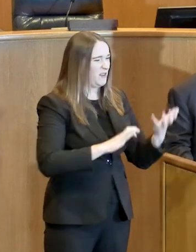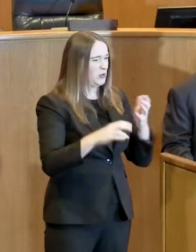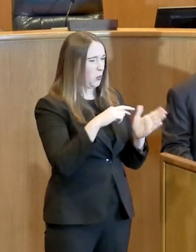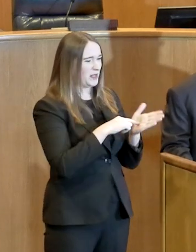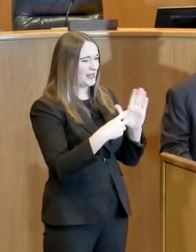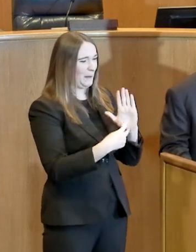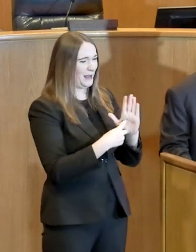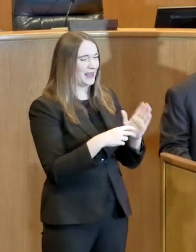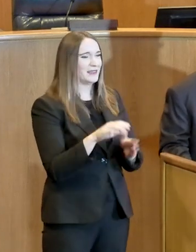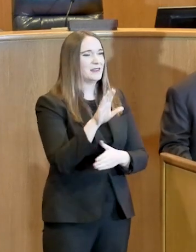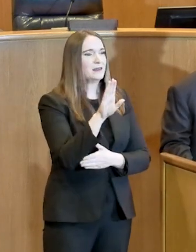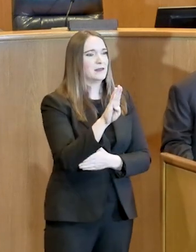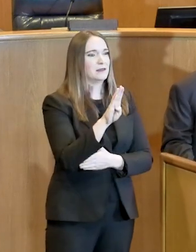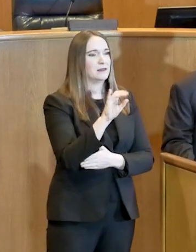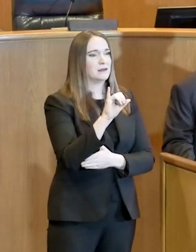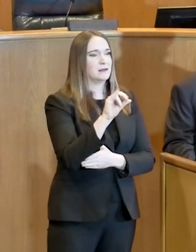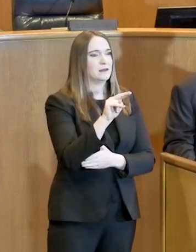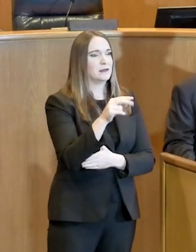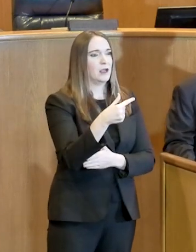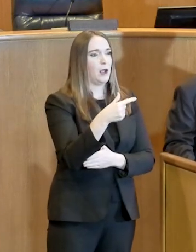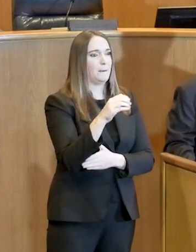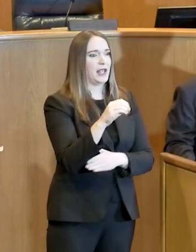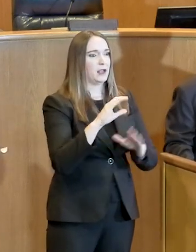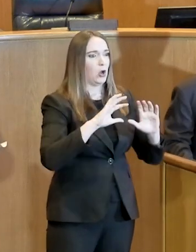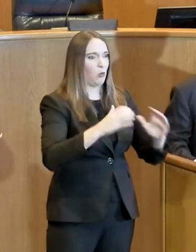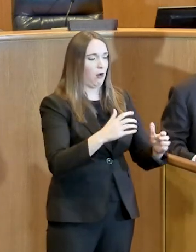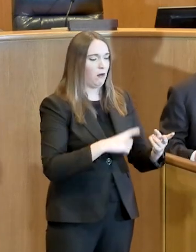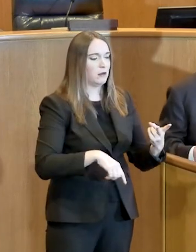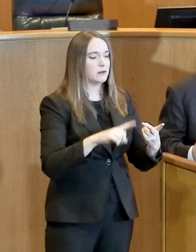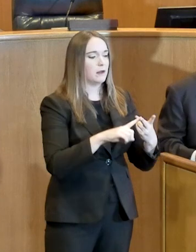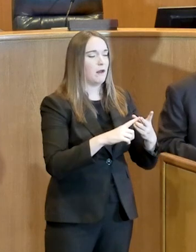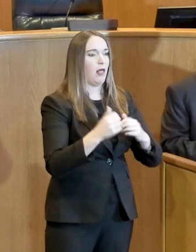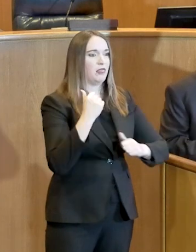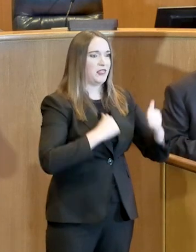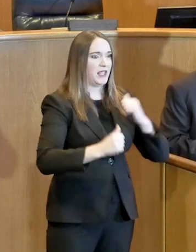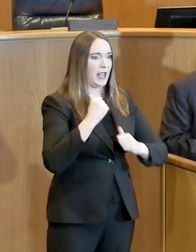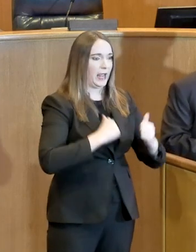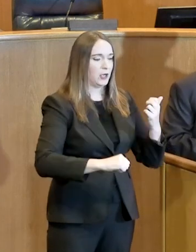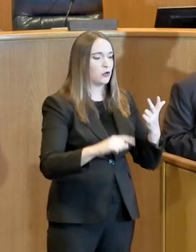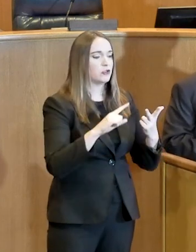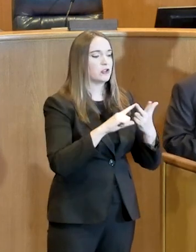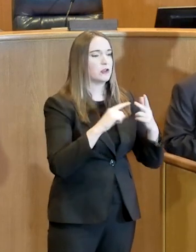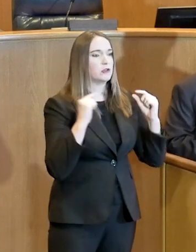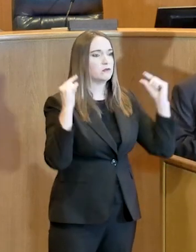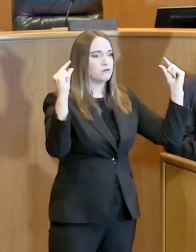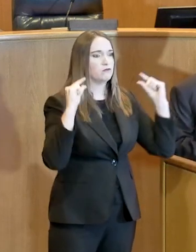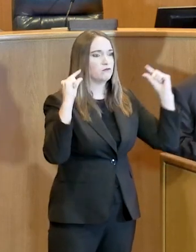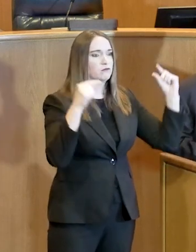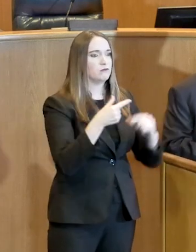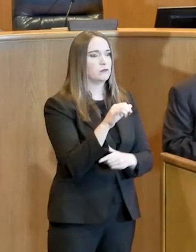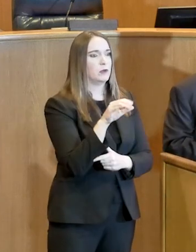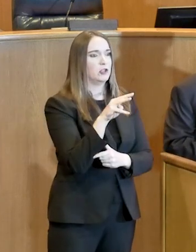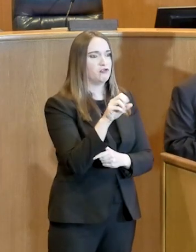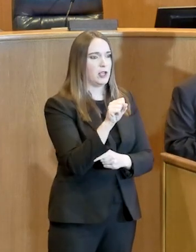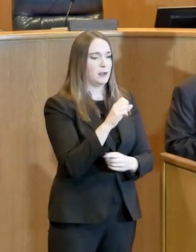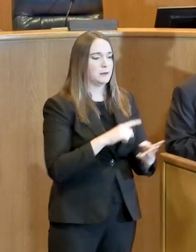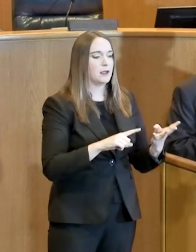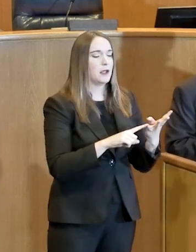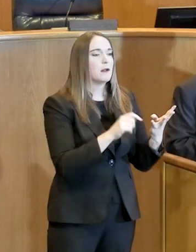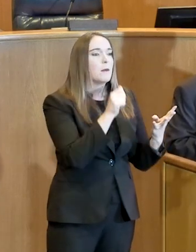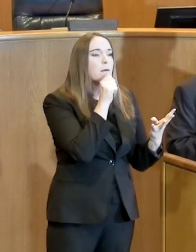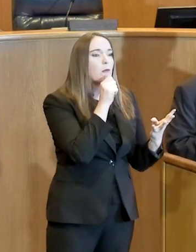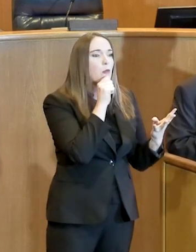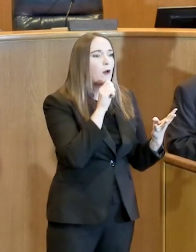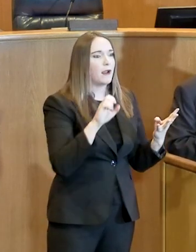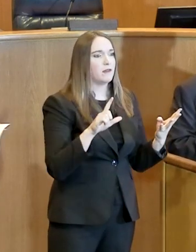covers the bingo halls, that covers the theaters. We're closing down gyms. We're also closing down private clubs and health clubs.